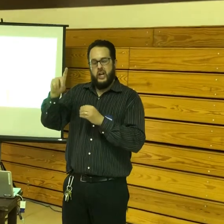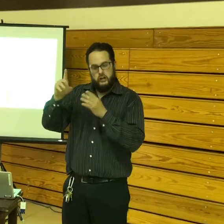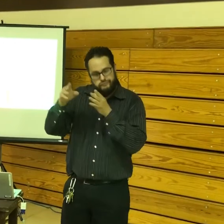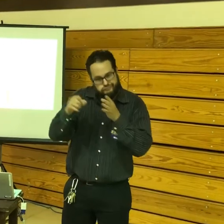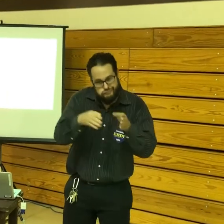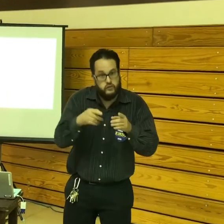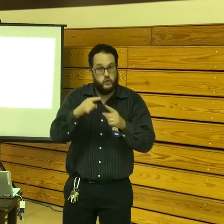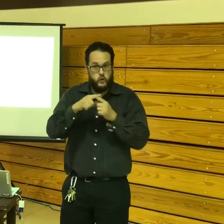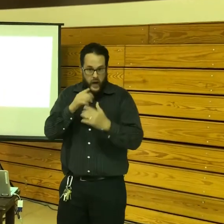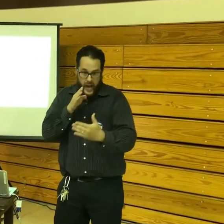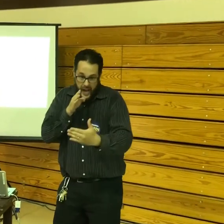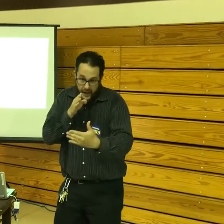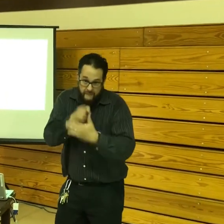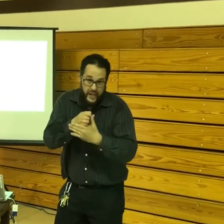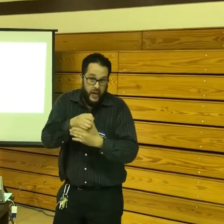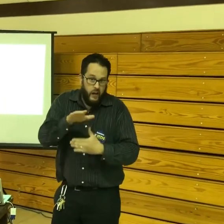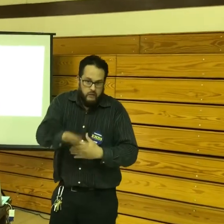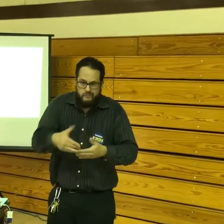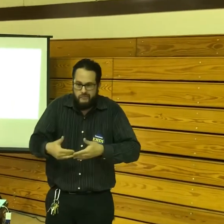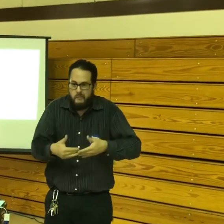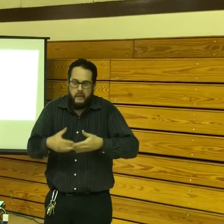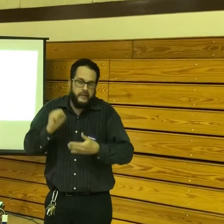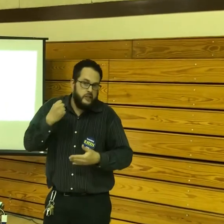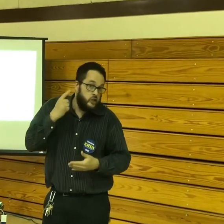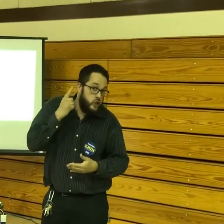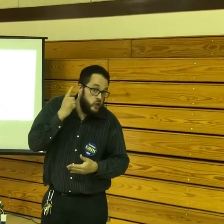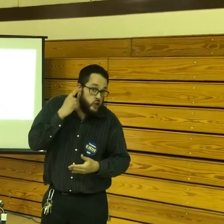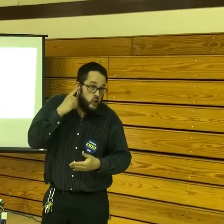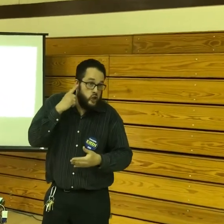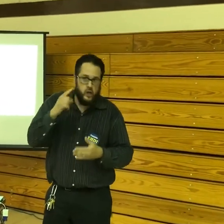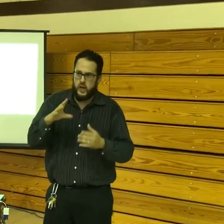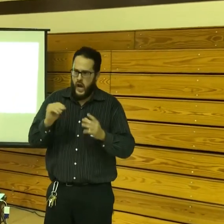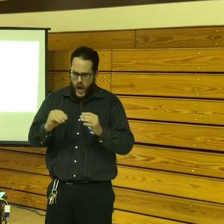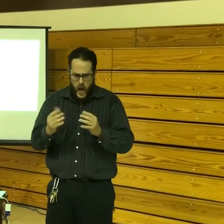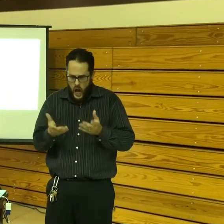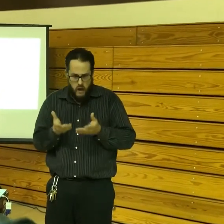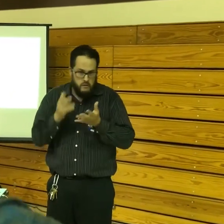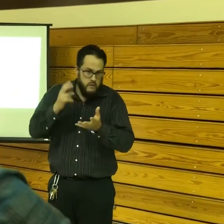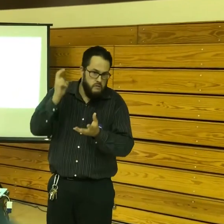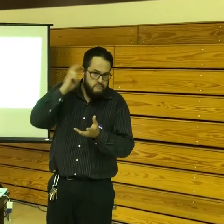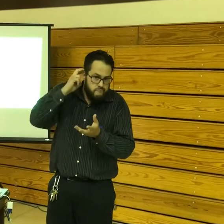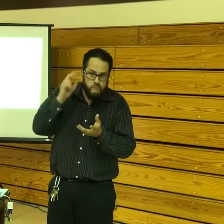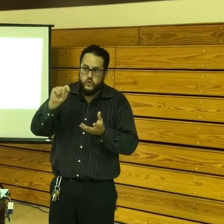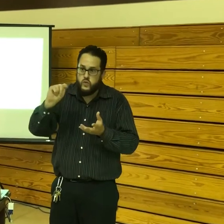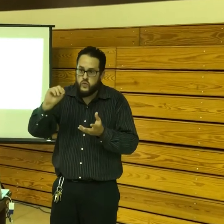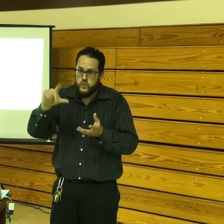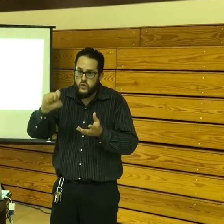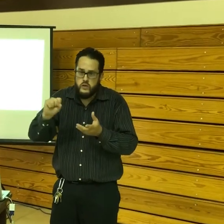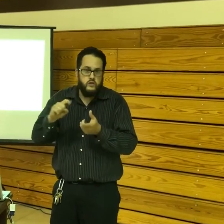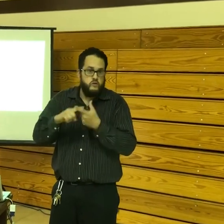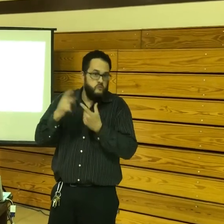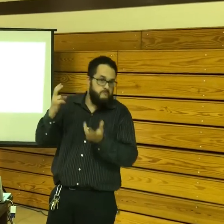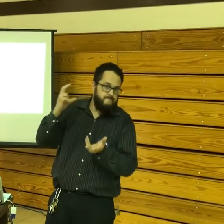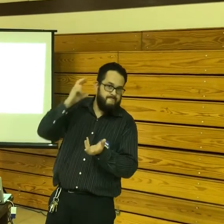geared to, you know, intervening a child's hearing and, you know, cochlear implant tools